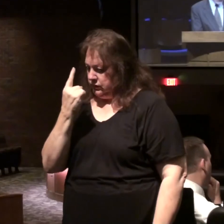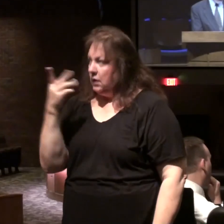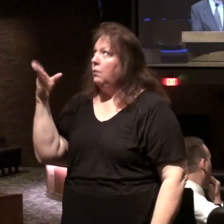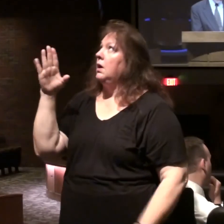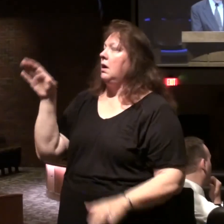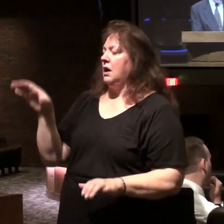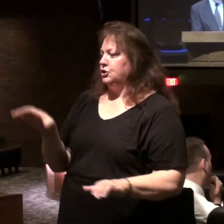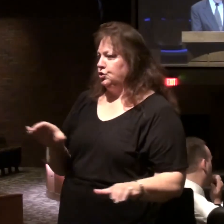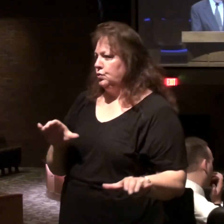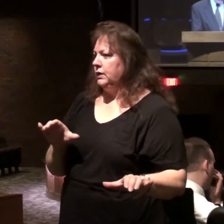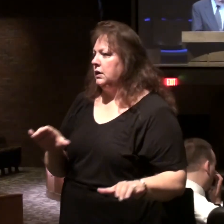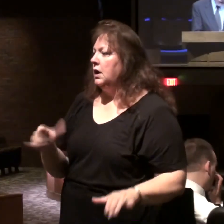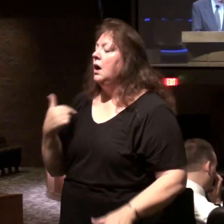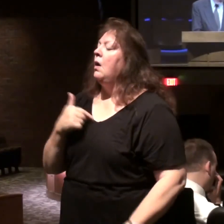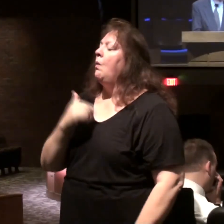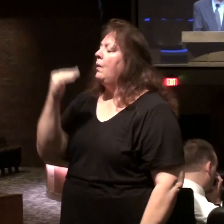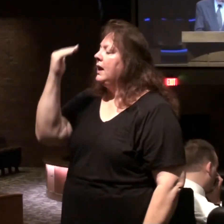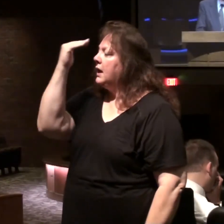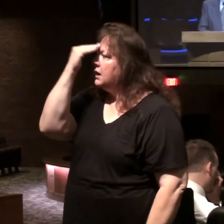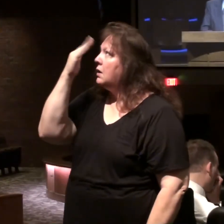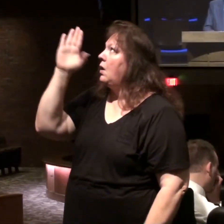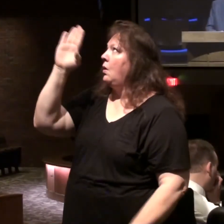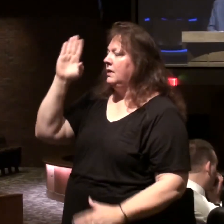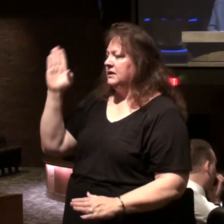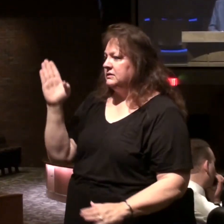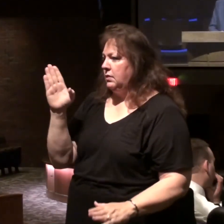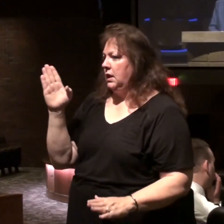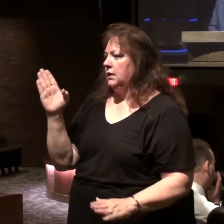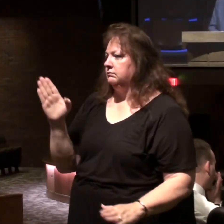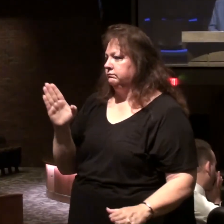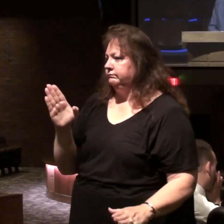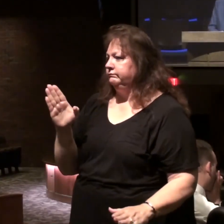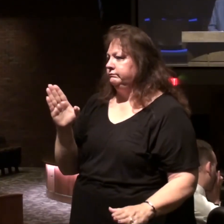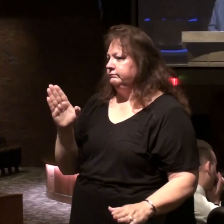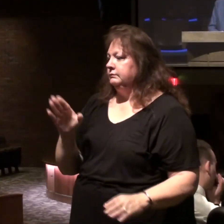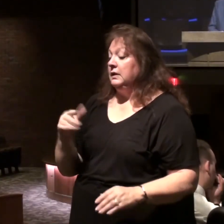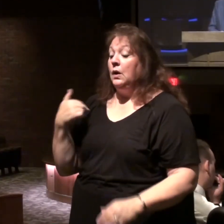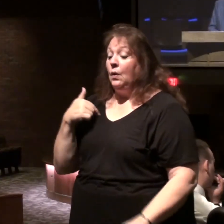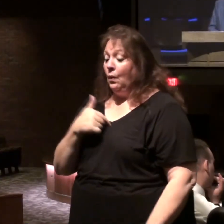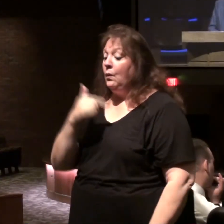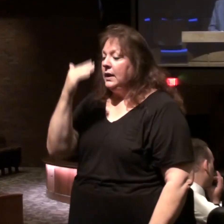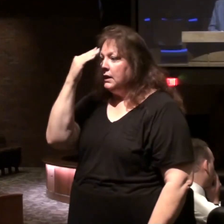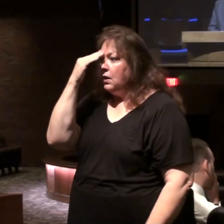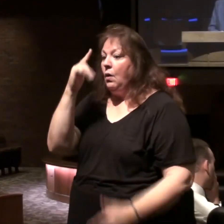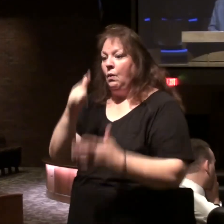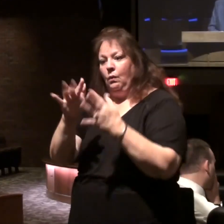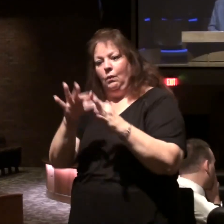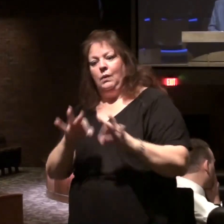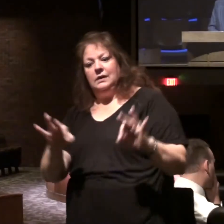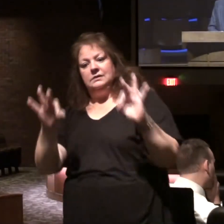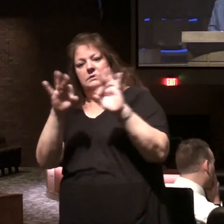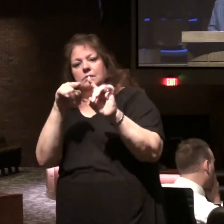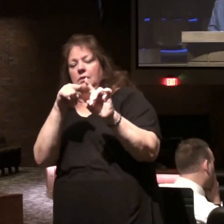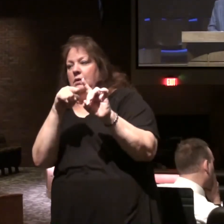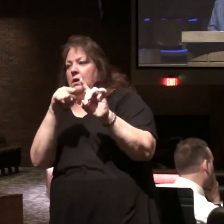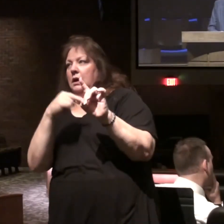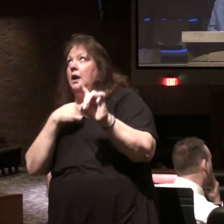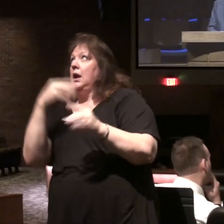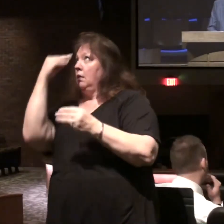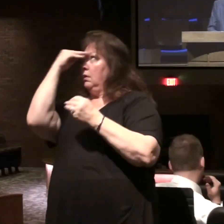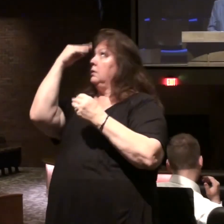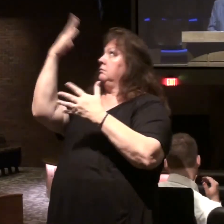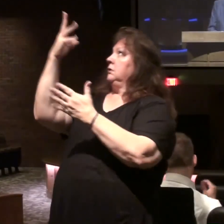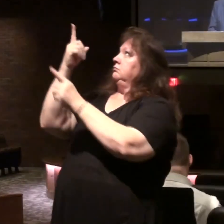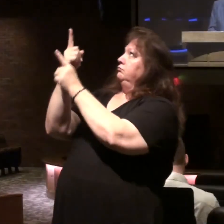God is doing we know his plan we know what matters and we want to be faithful